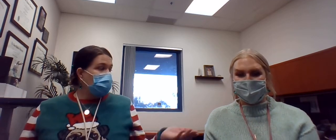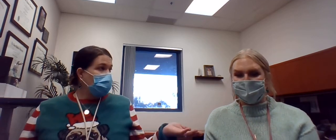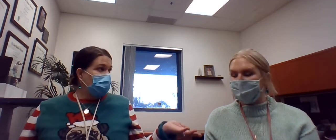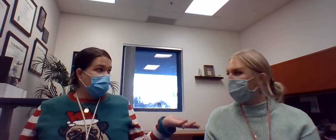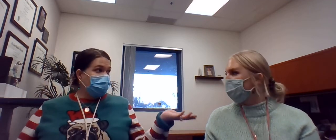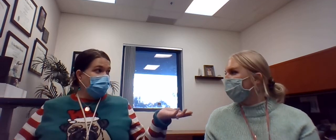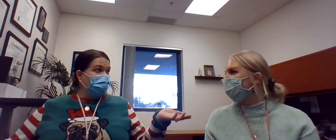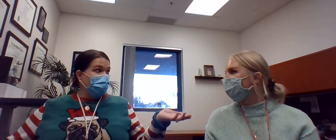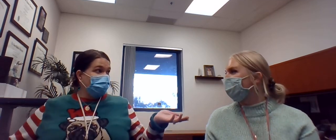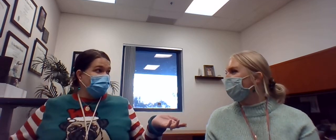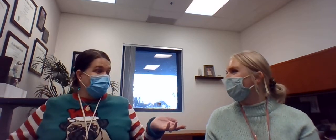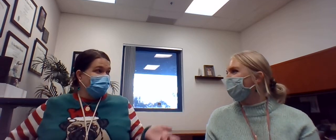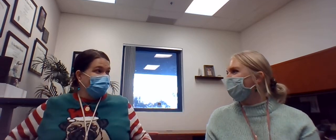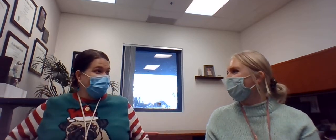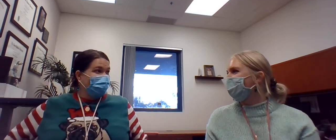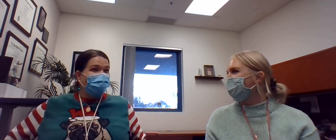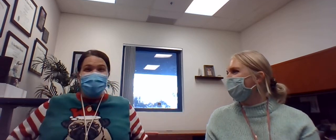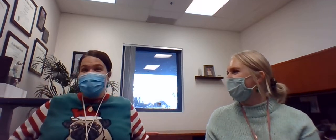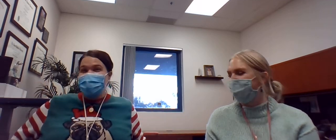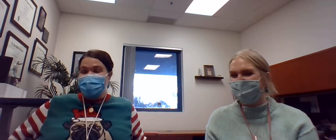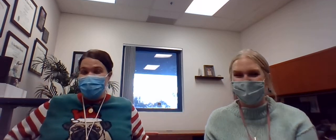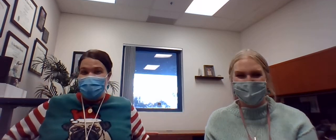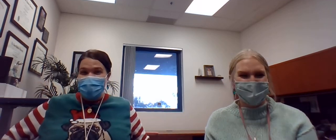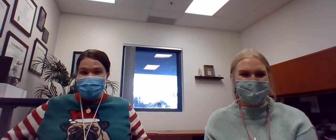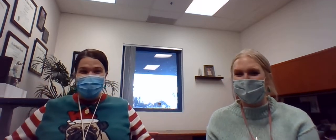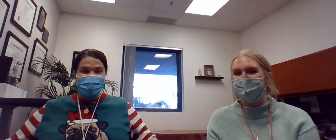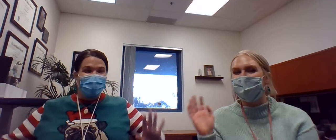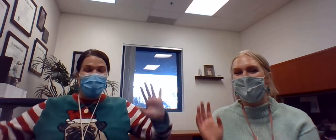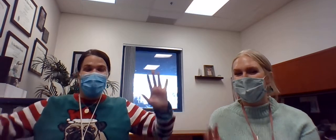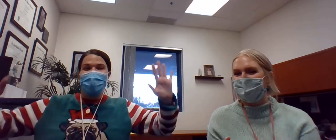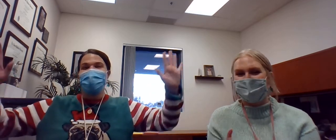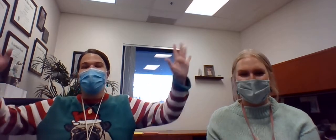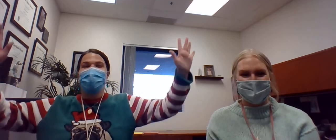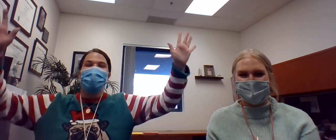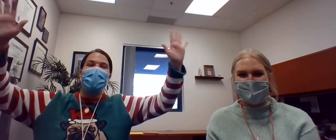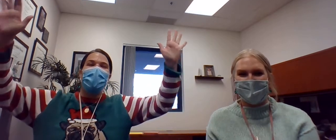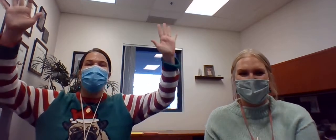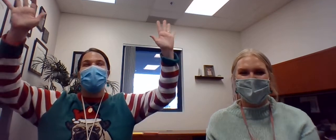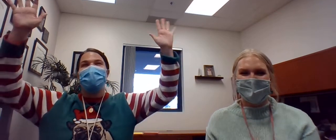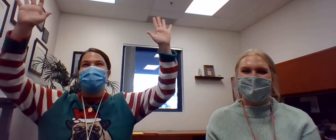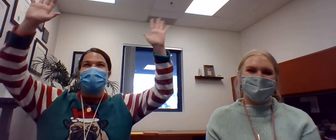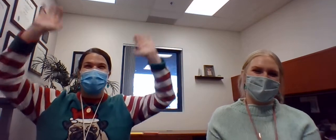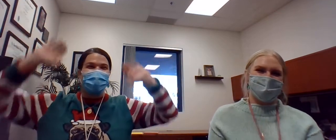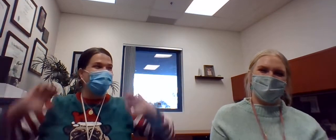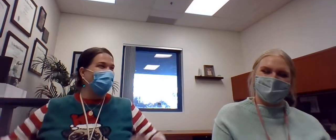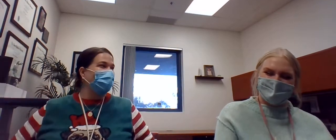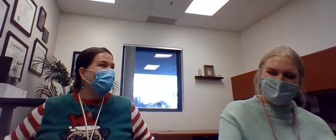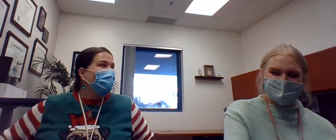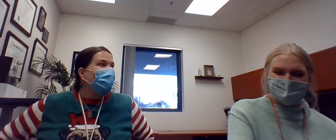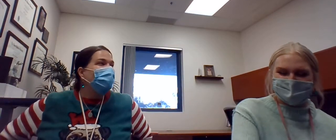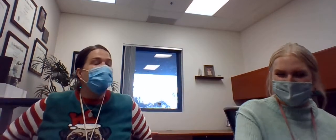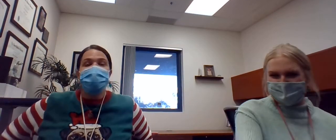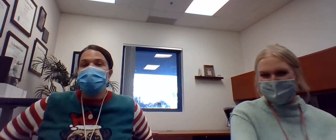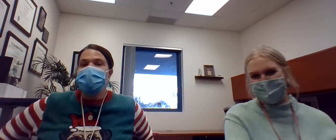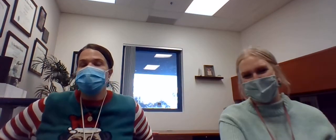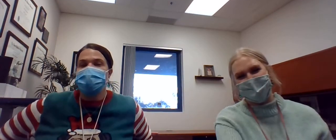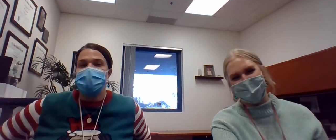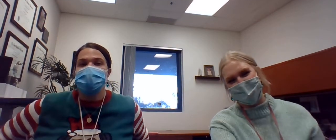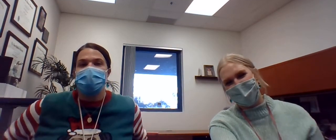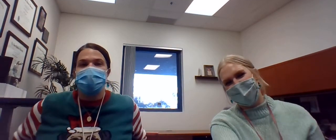and speaking of the Olympics, the Winter Olympics... You're more into those than I. ...are right around the corner. I know you love them so bring me so